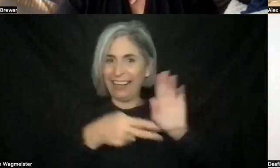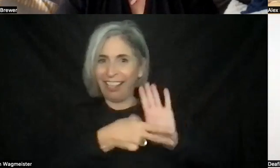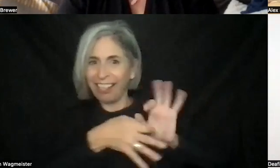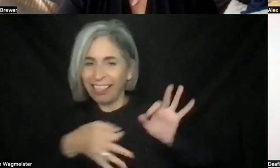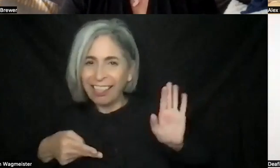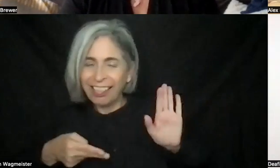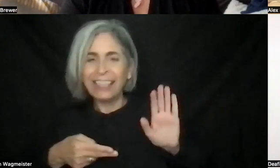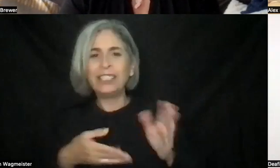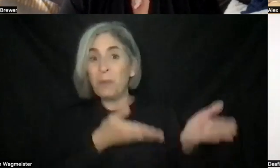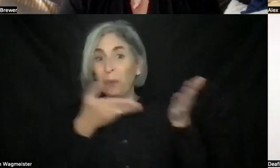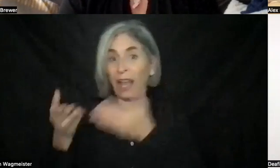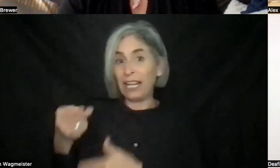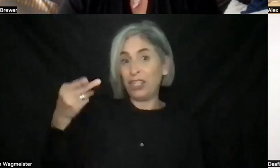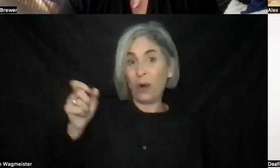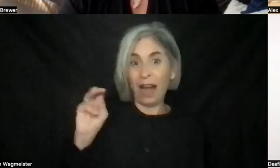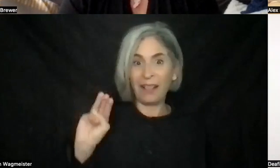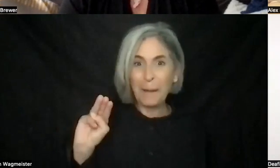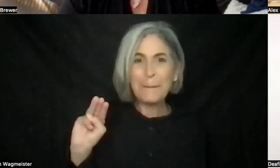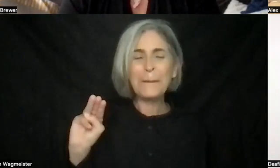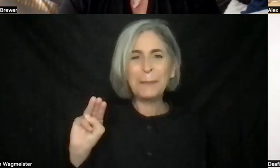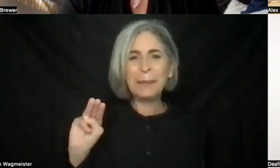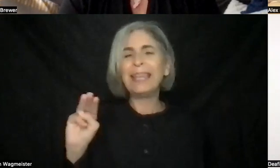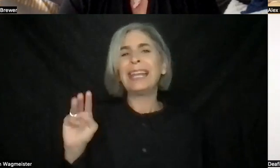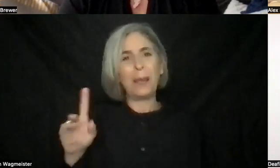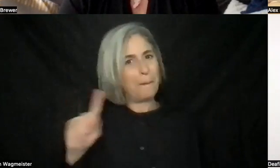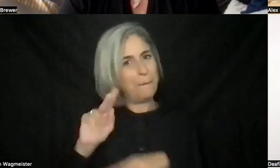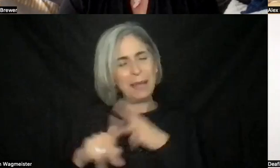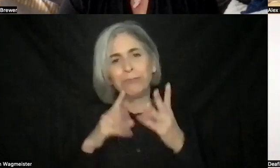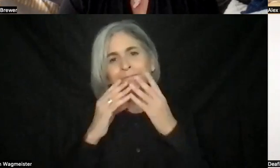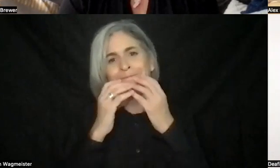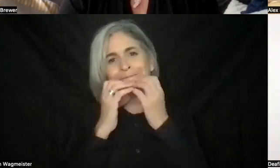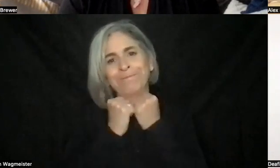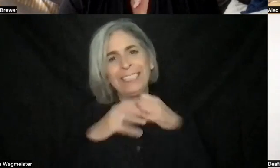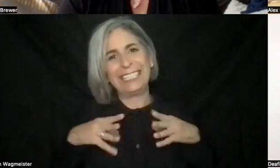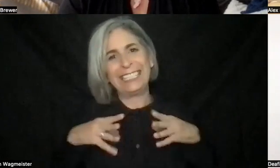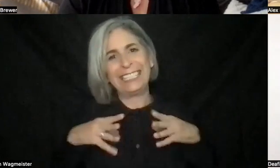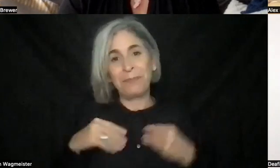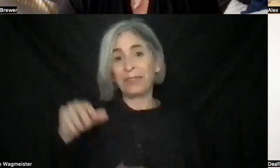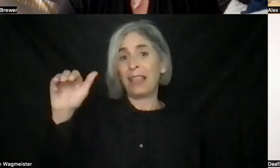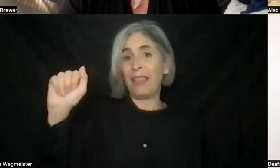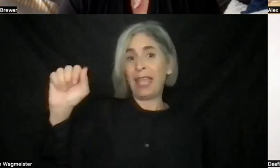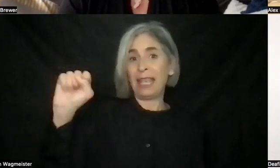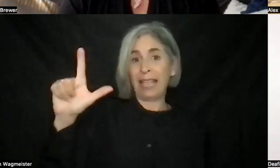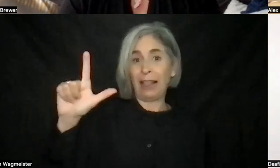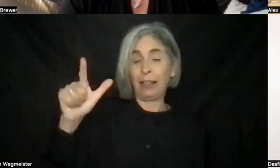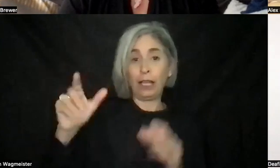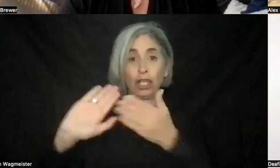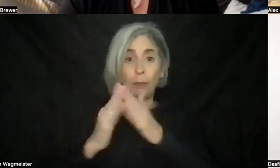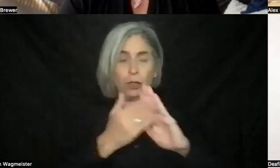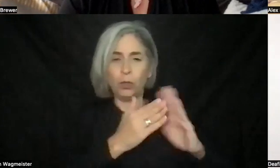to Harlem and it definitely was warmly received. So the ASL community is really starting to shine with a lot of projects that are